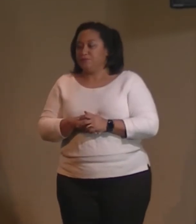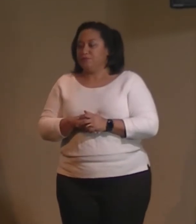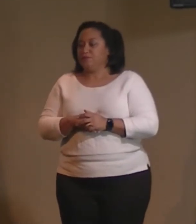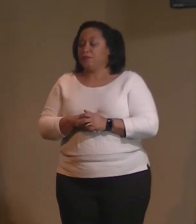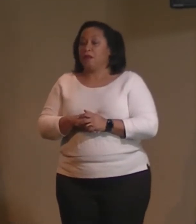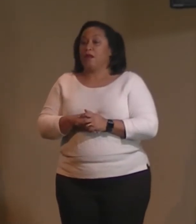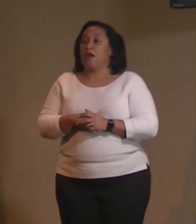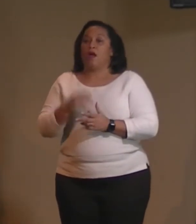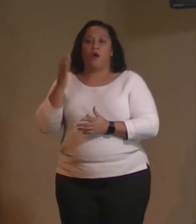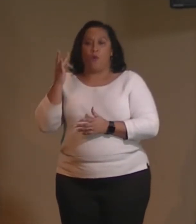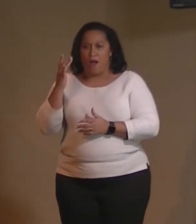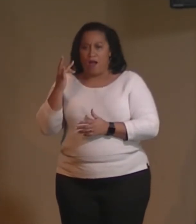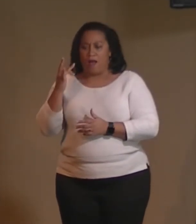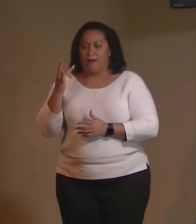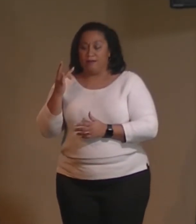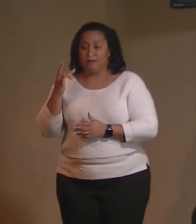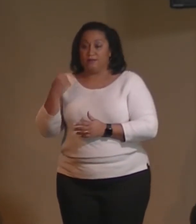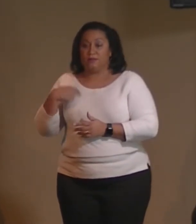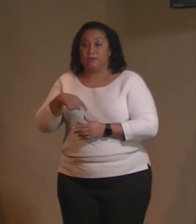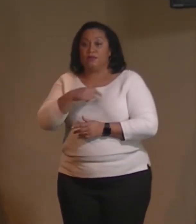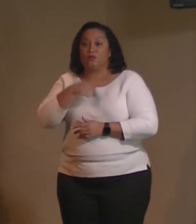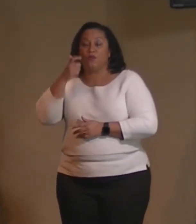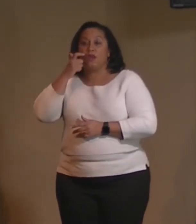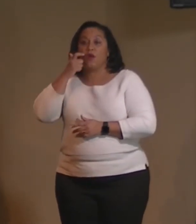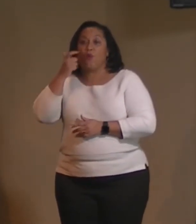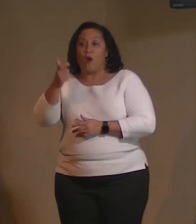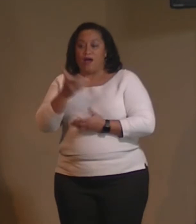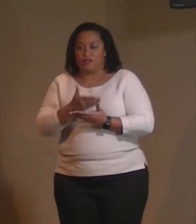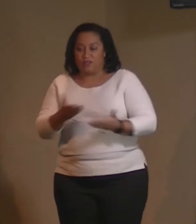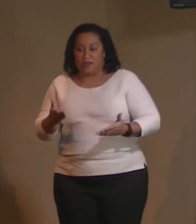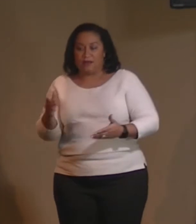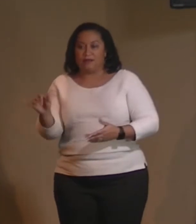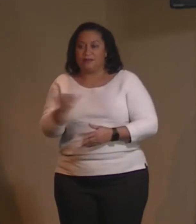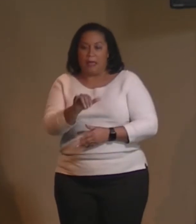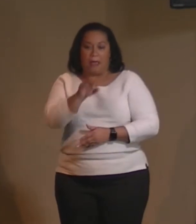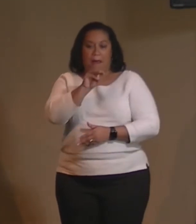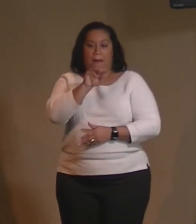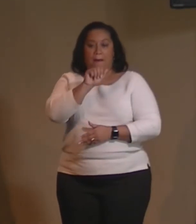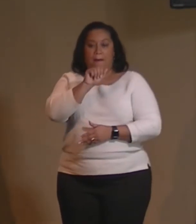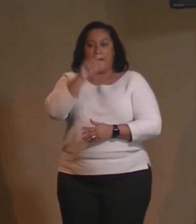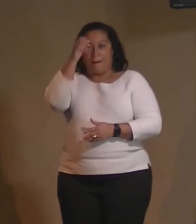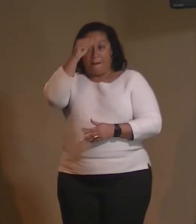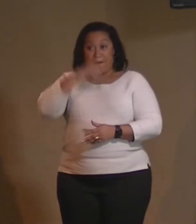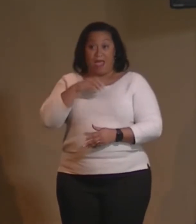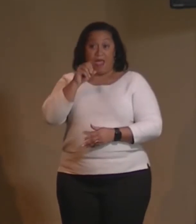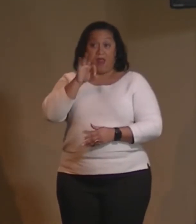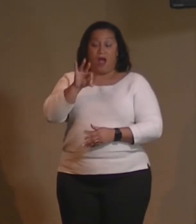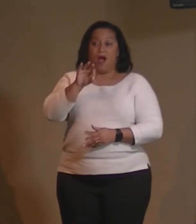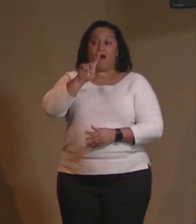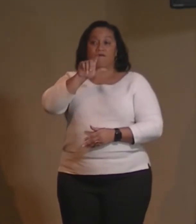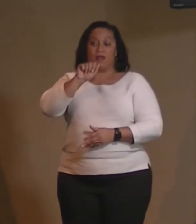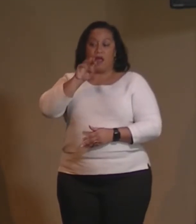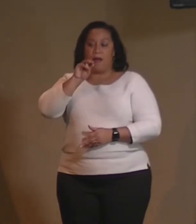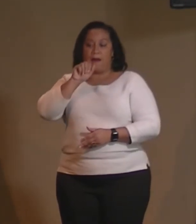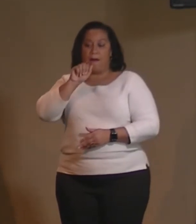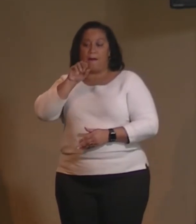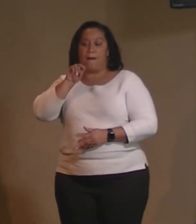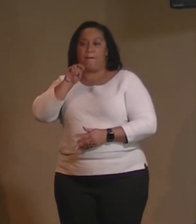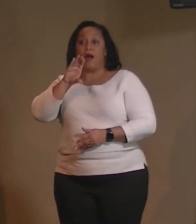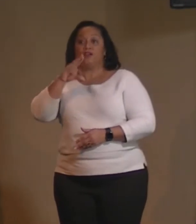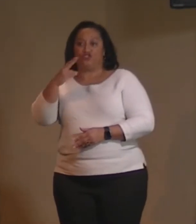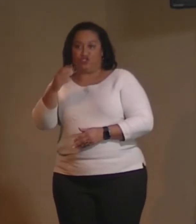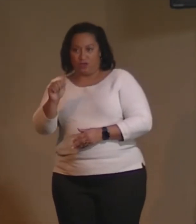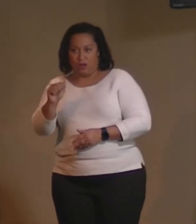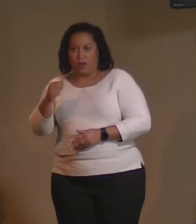Because we watch things like Man of La Mancha, Don Quixote de la Mancha, And we are